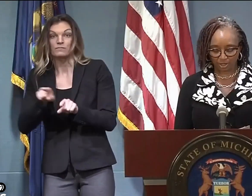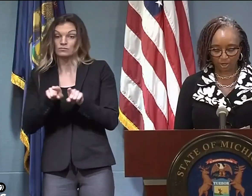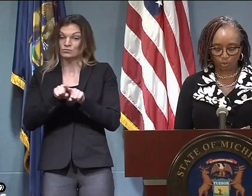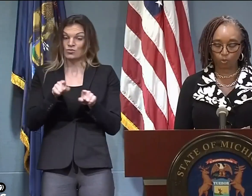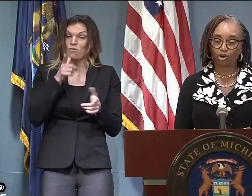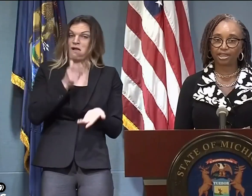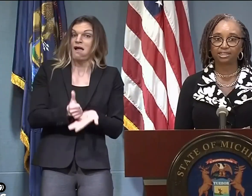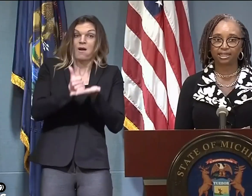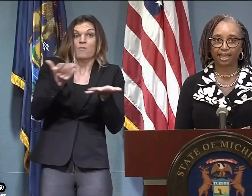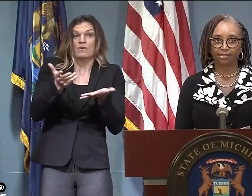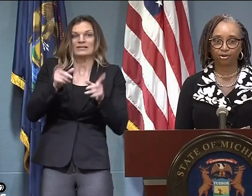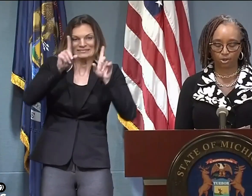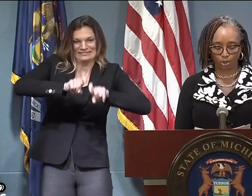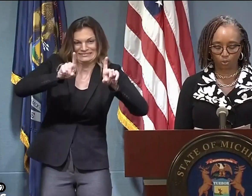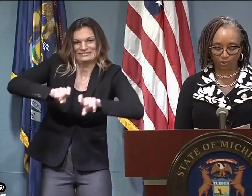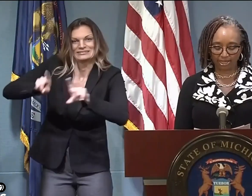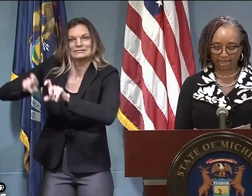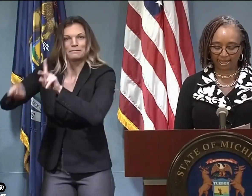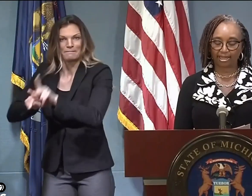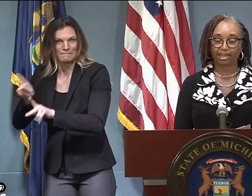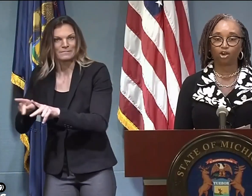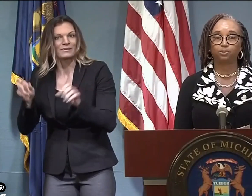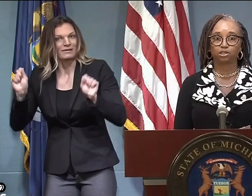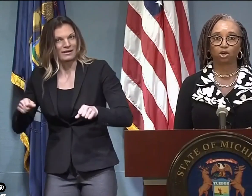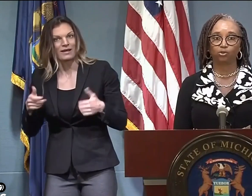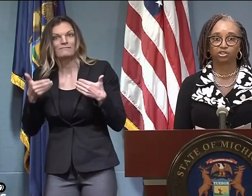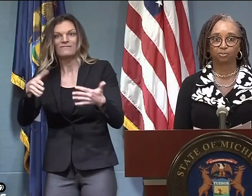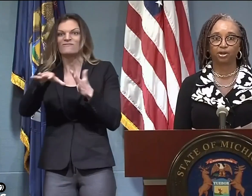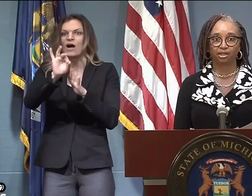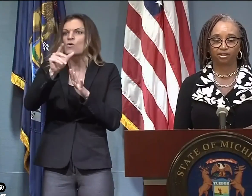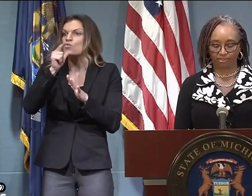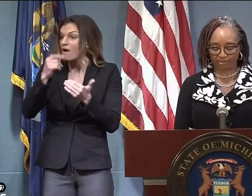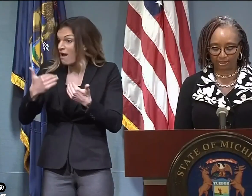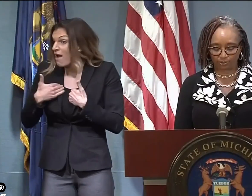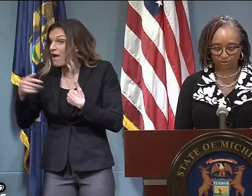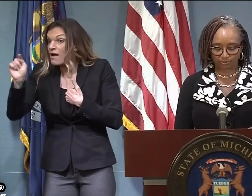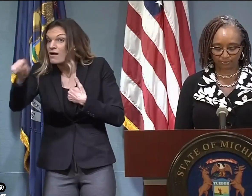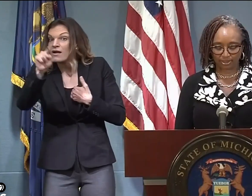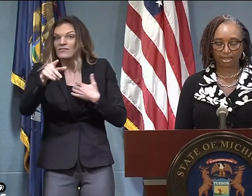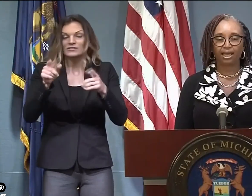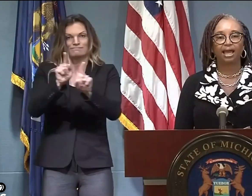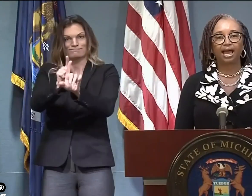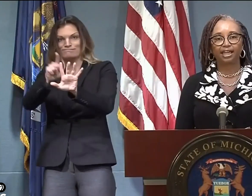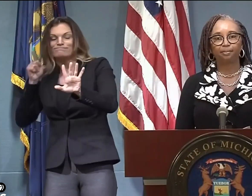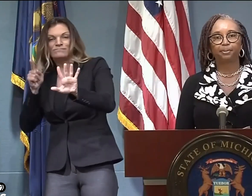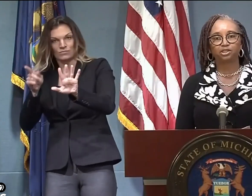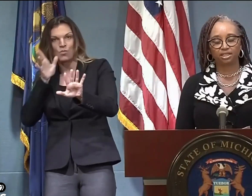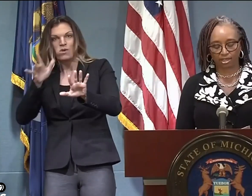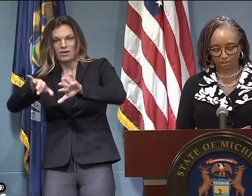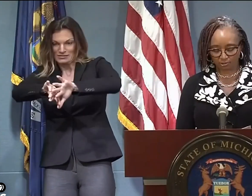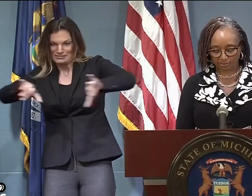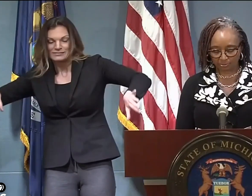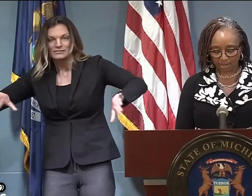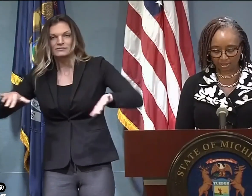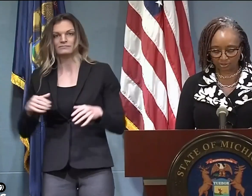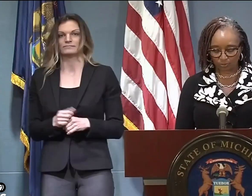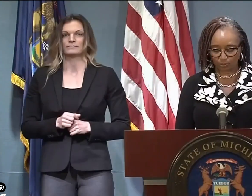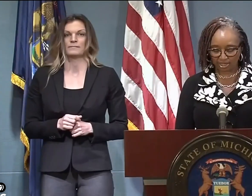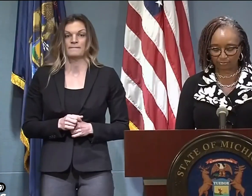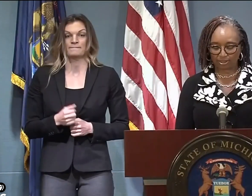testing capabilities in Michigan. Working together, we can help slow the spread of the virus.